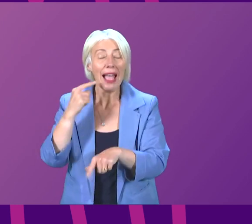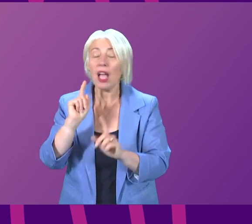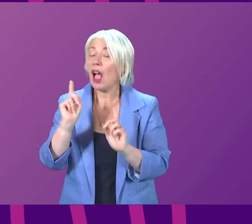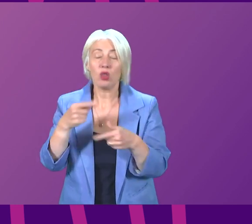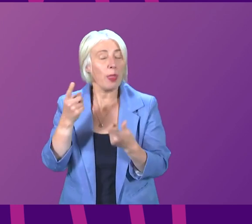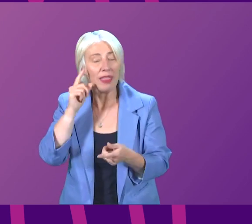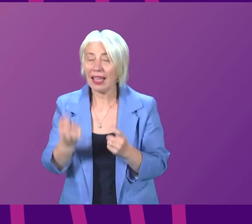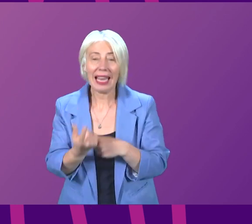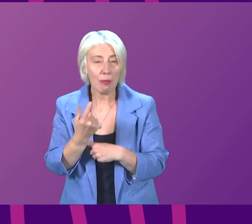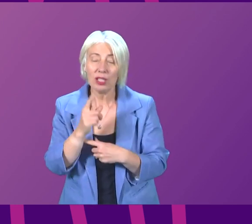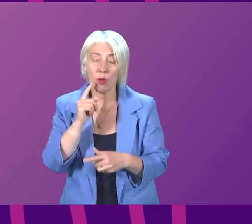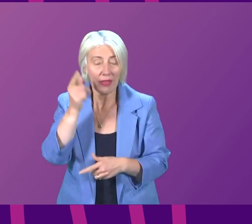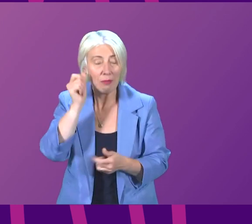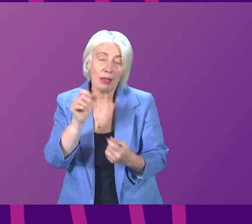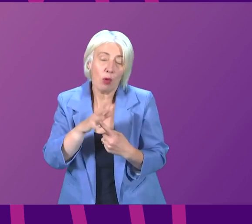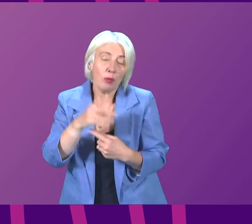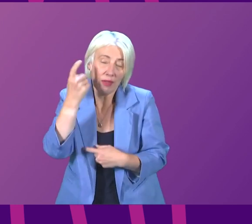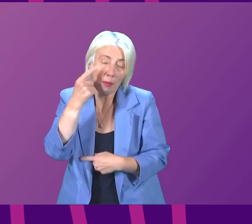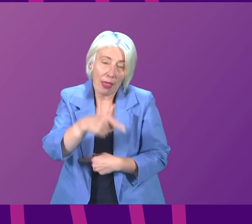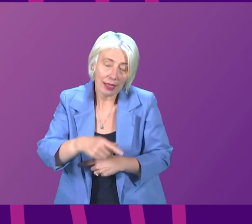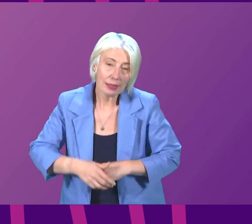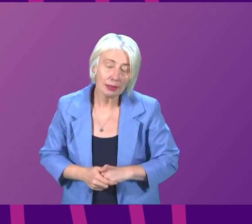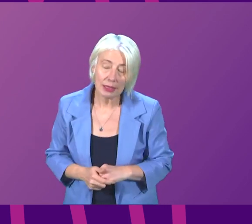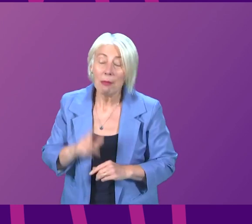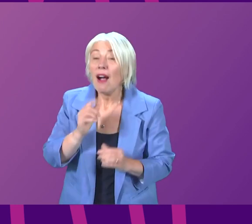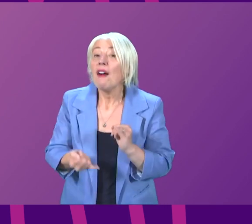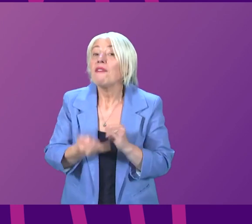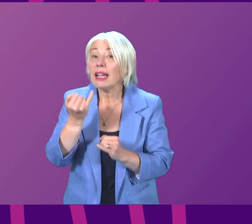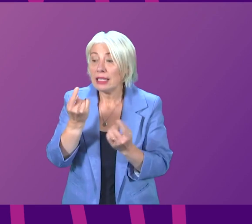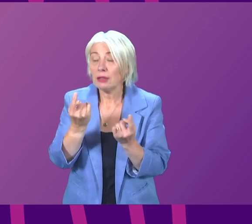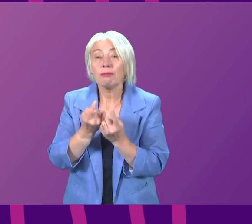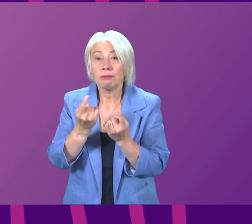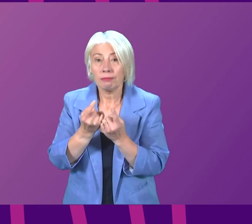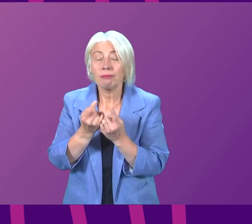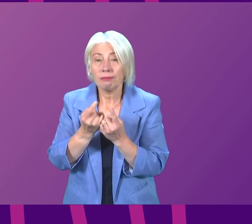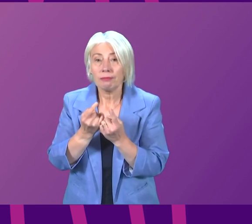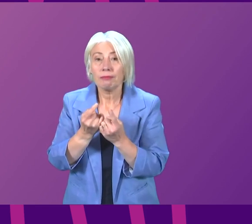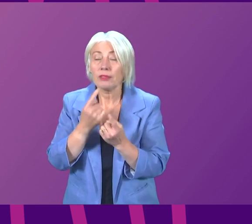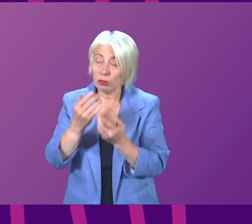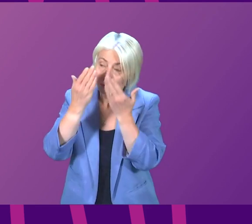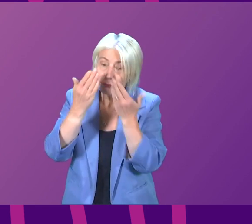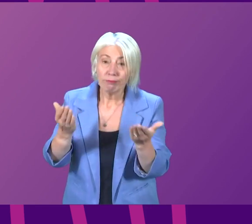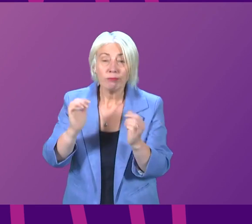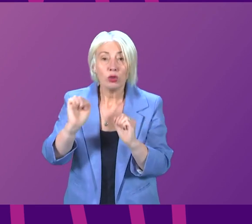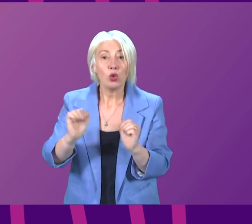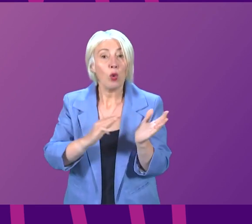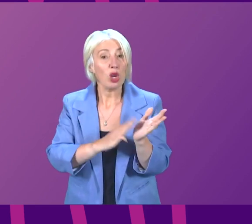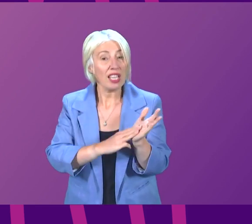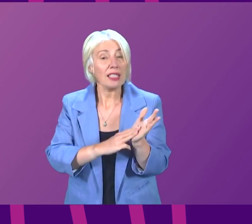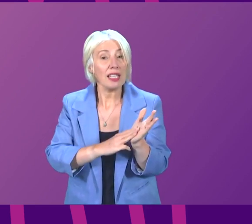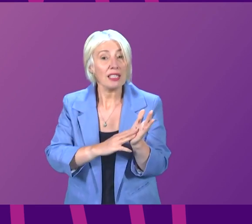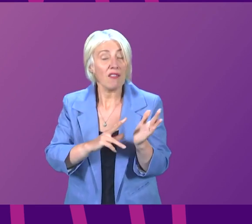point to take account of but can I make a final point Presiding Officer which would be to pay tribute to Mercedes